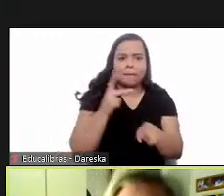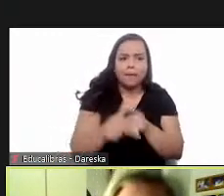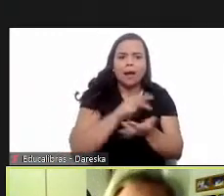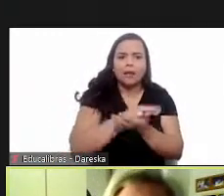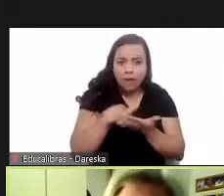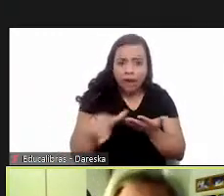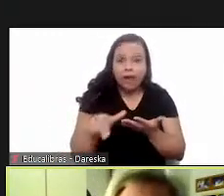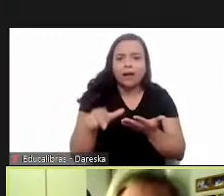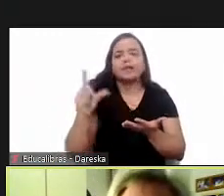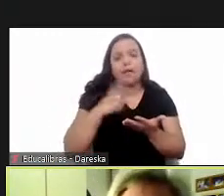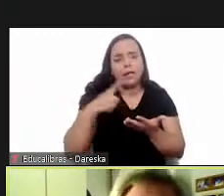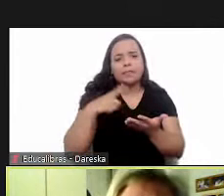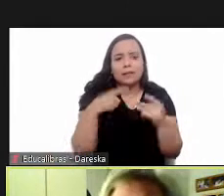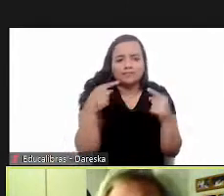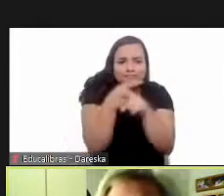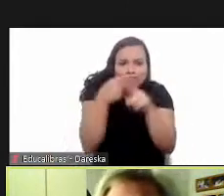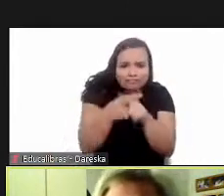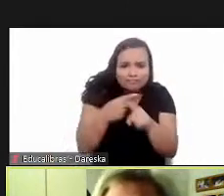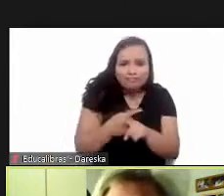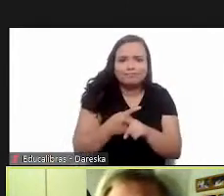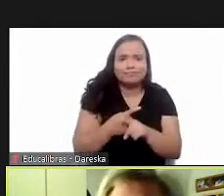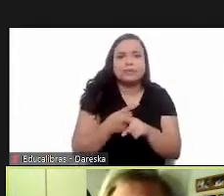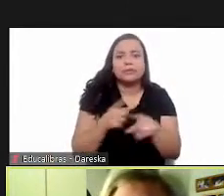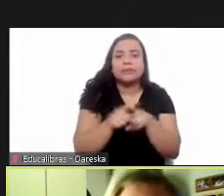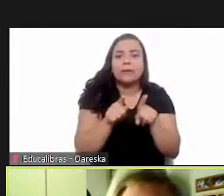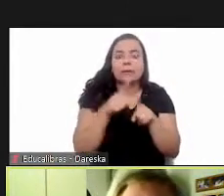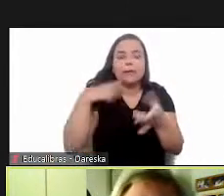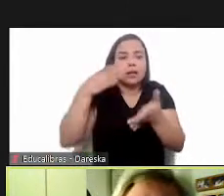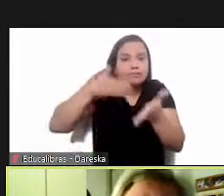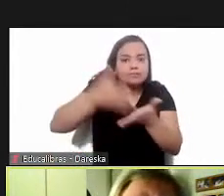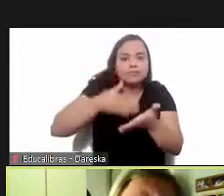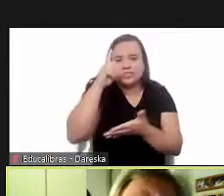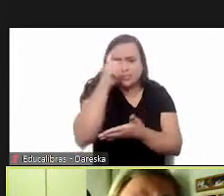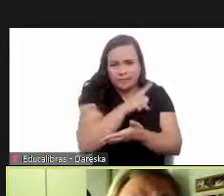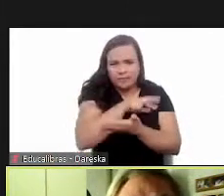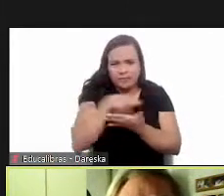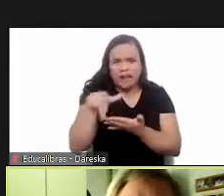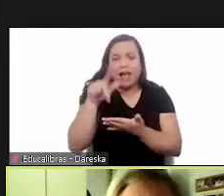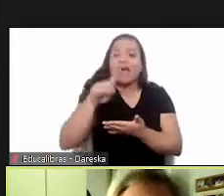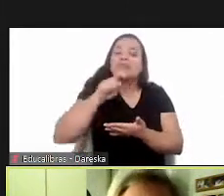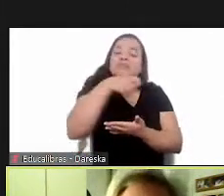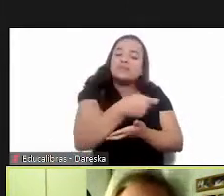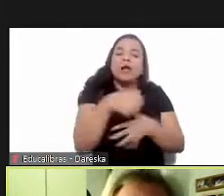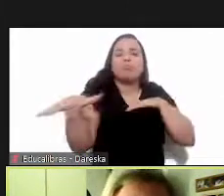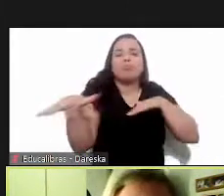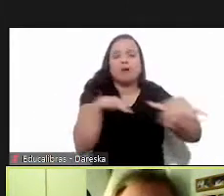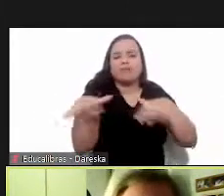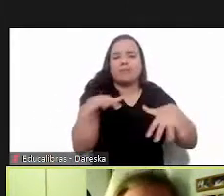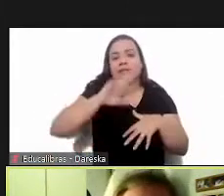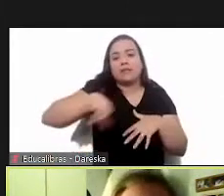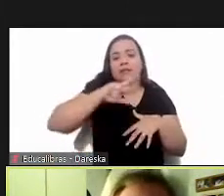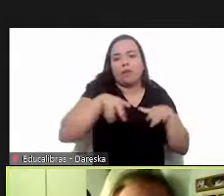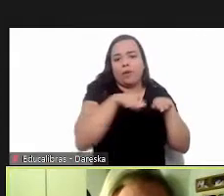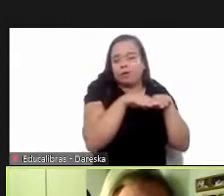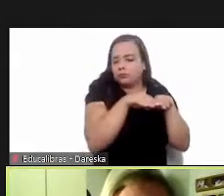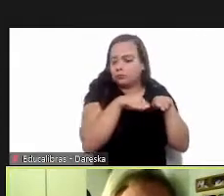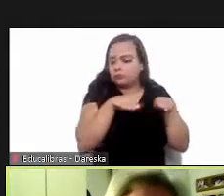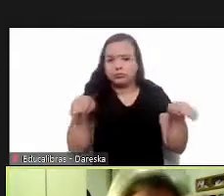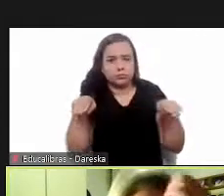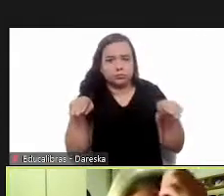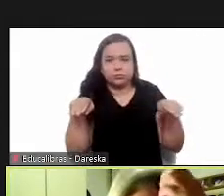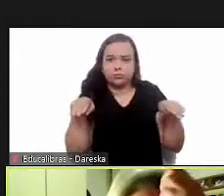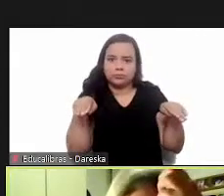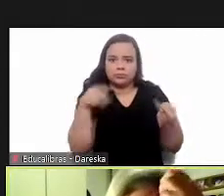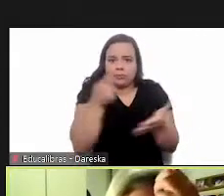contradictions achievements difficulties as well and it's a movement it's not something static in